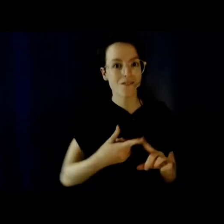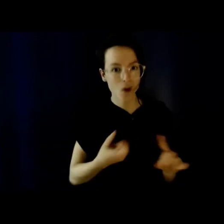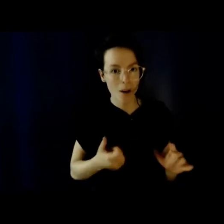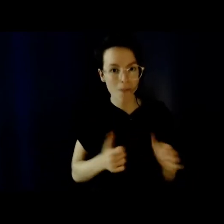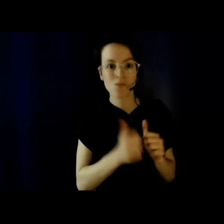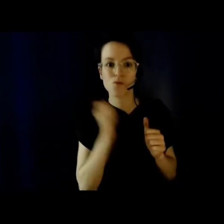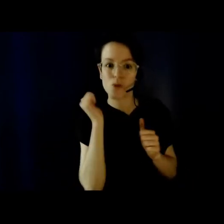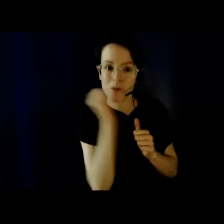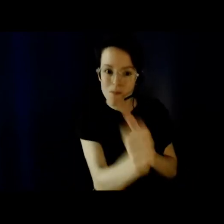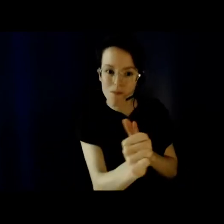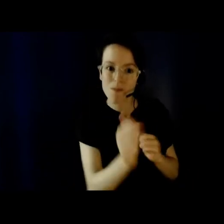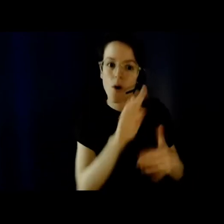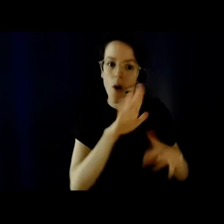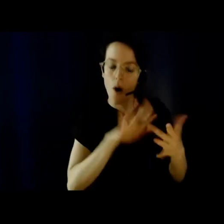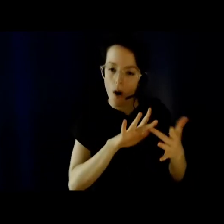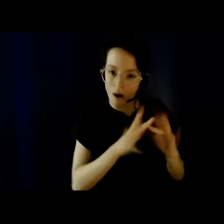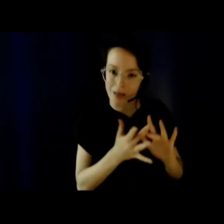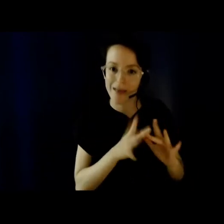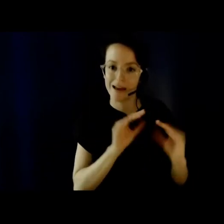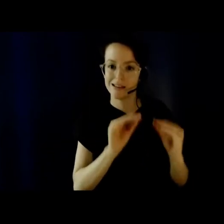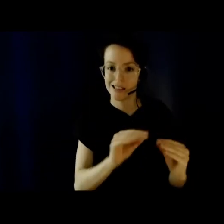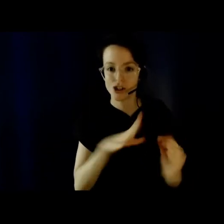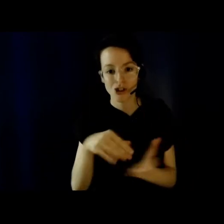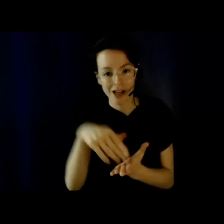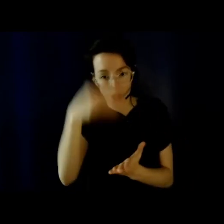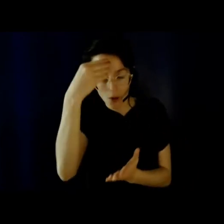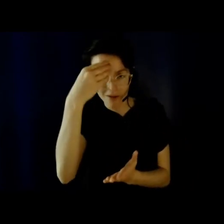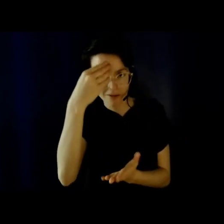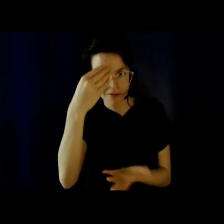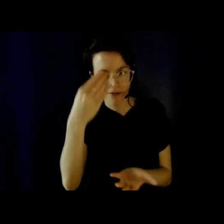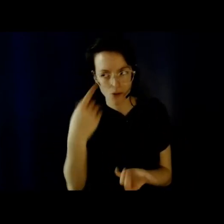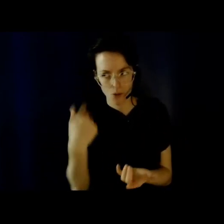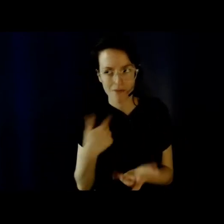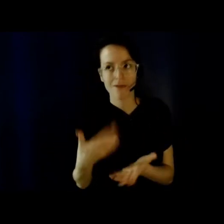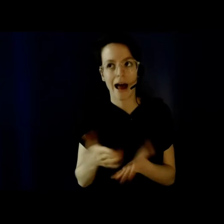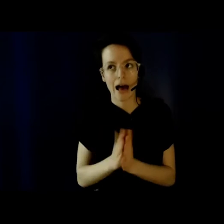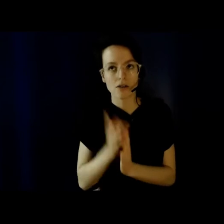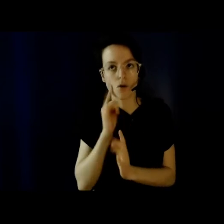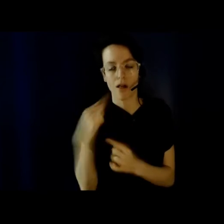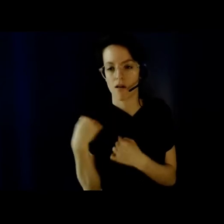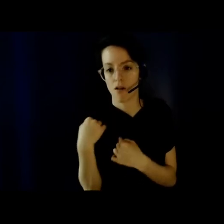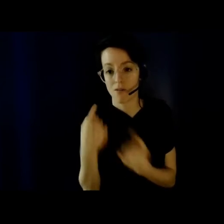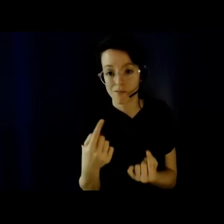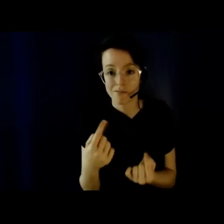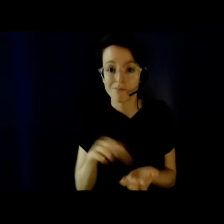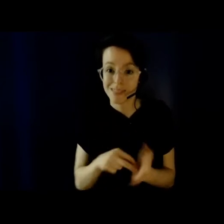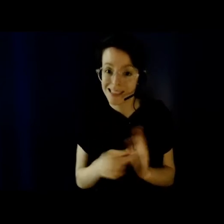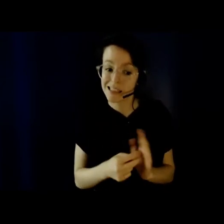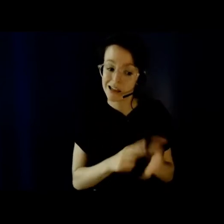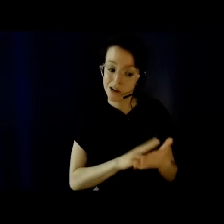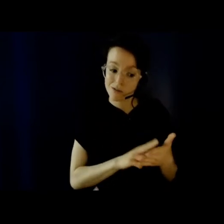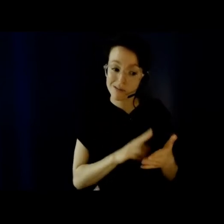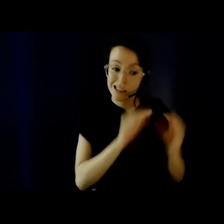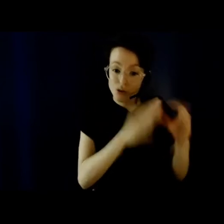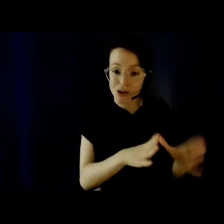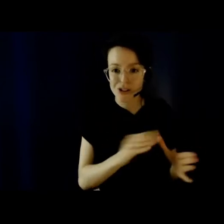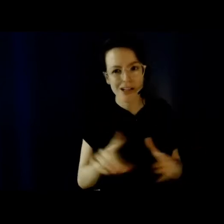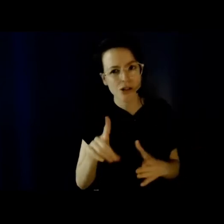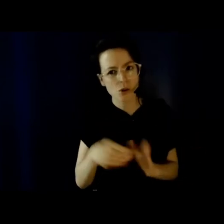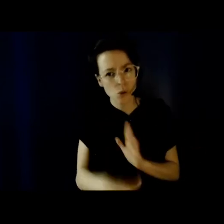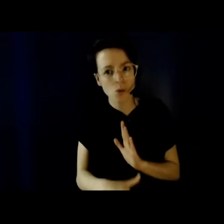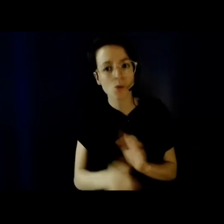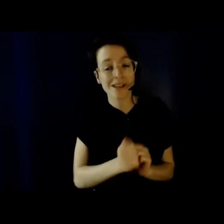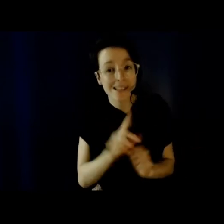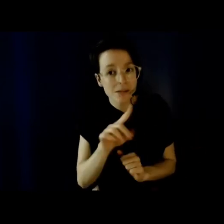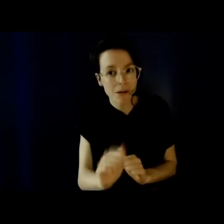before the COVID-19 pandemic. These are especially but not uniquely disabled instructors and students. And second, the instructors and